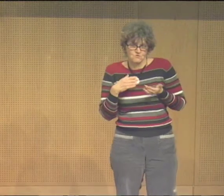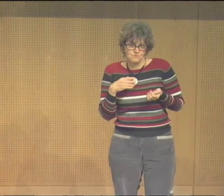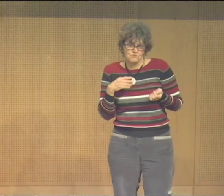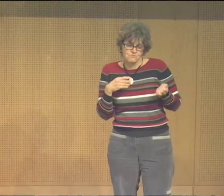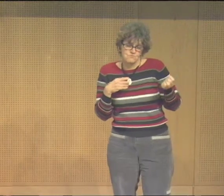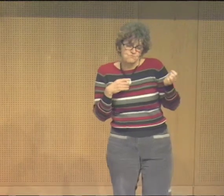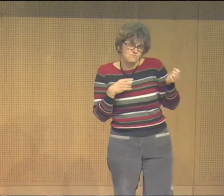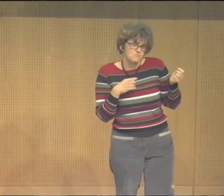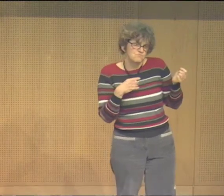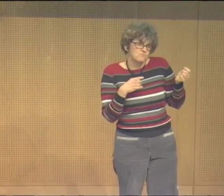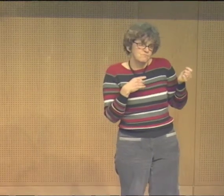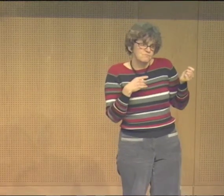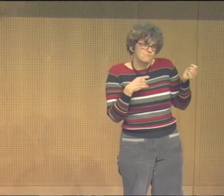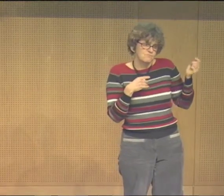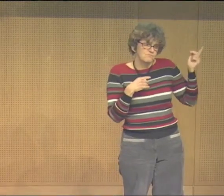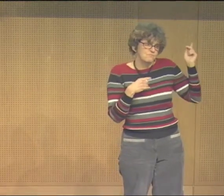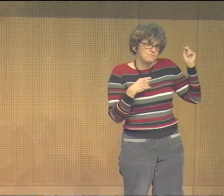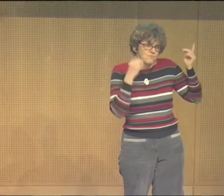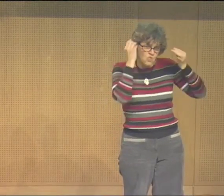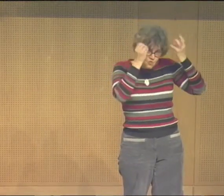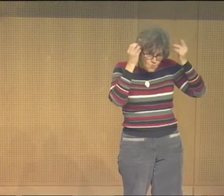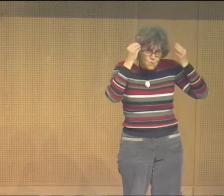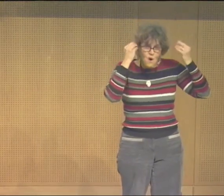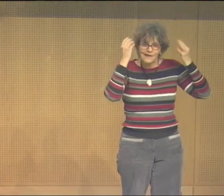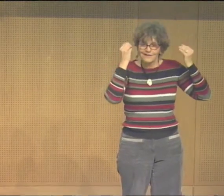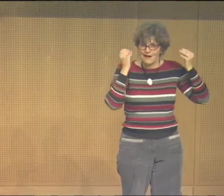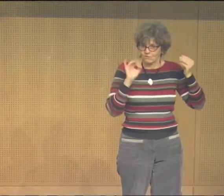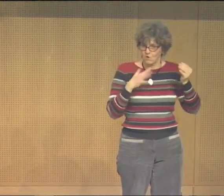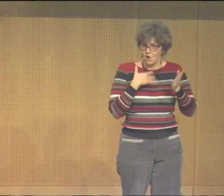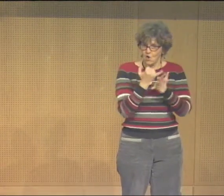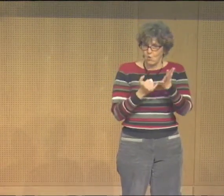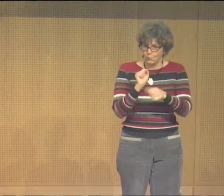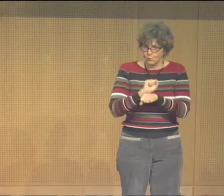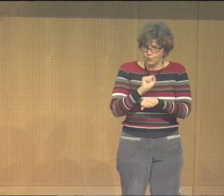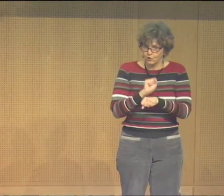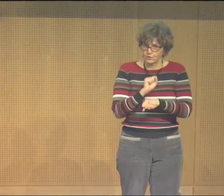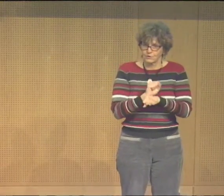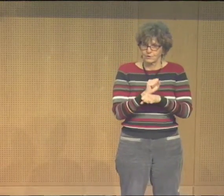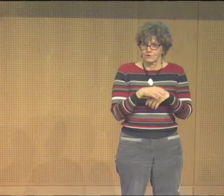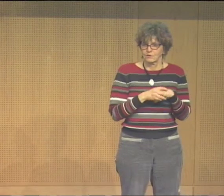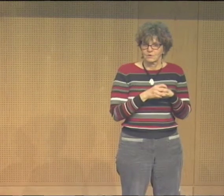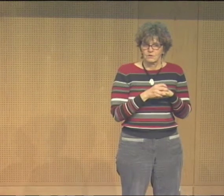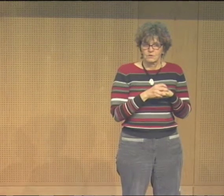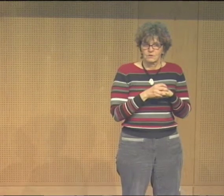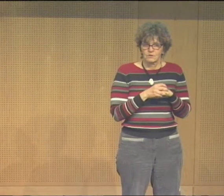users and into being proud members of the deaf community. And so, I thought a lot about